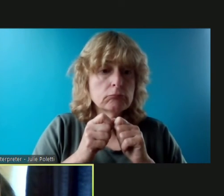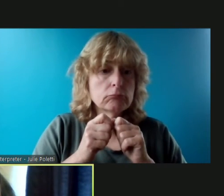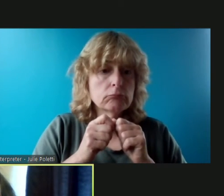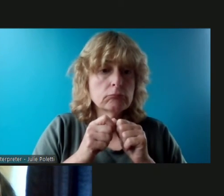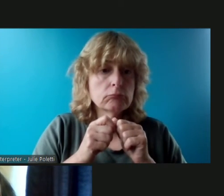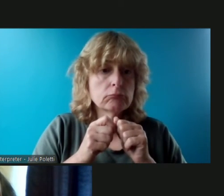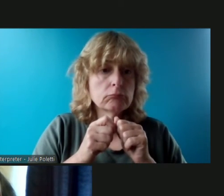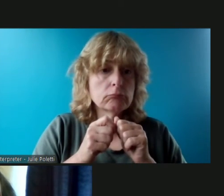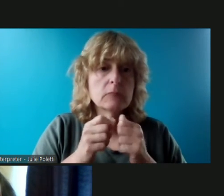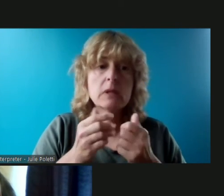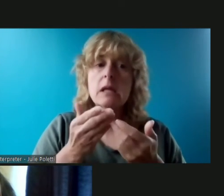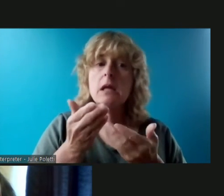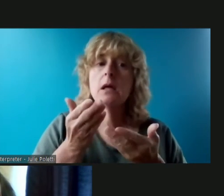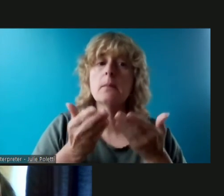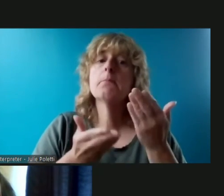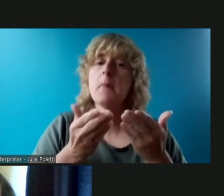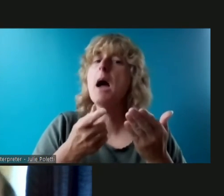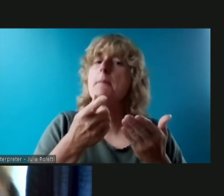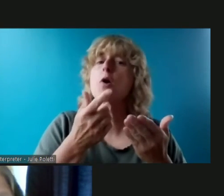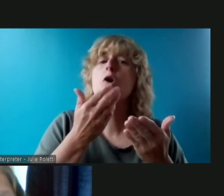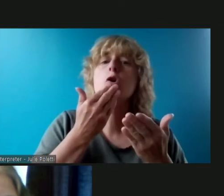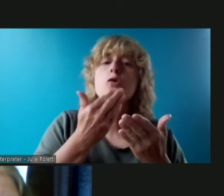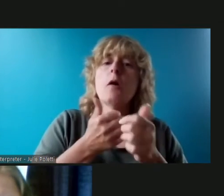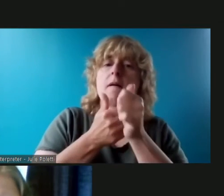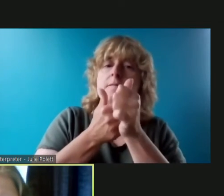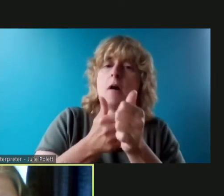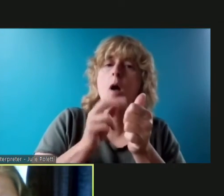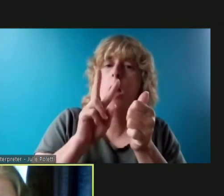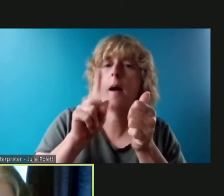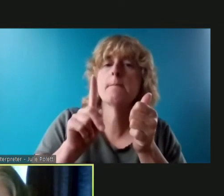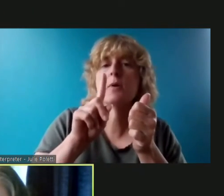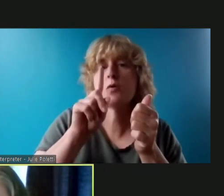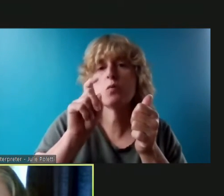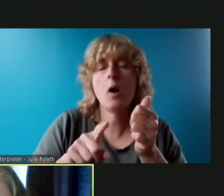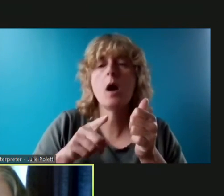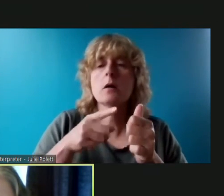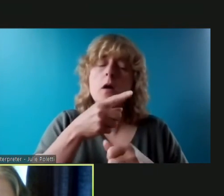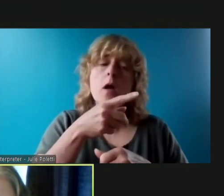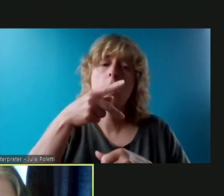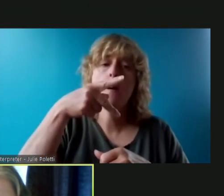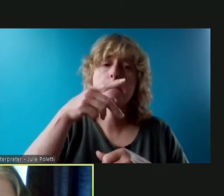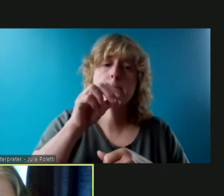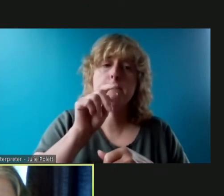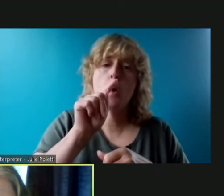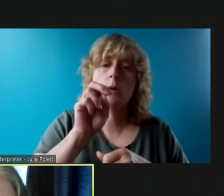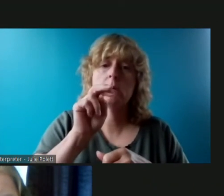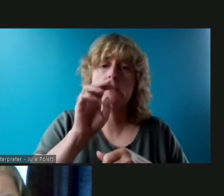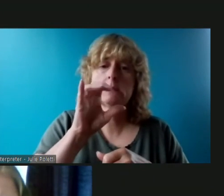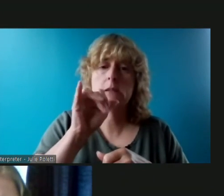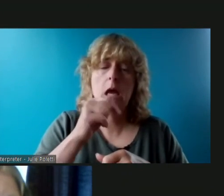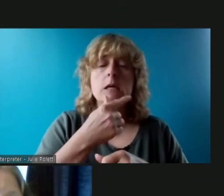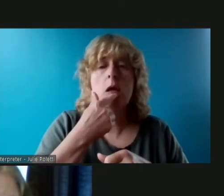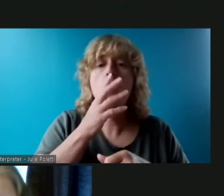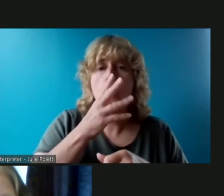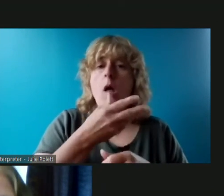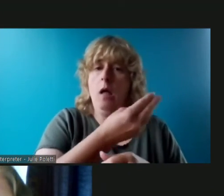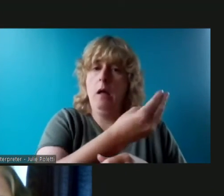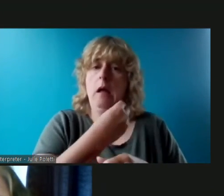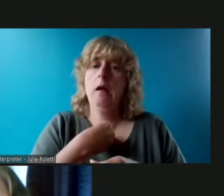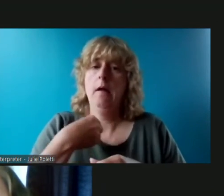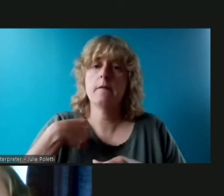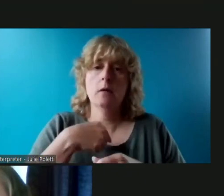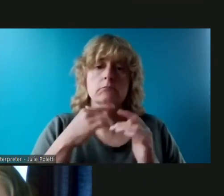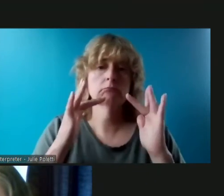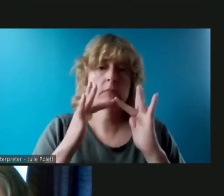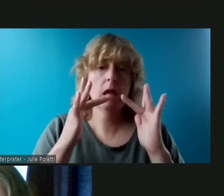so perhaps that's a follow-up question um nancy was saying that she's going to get some of these other contact information to us and